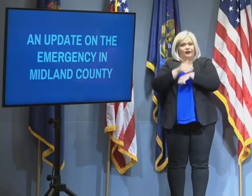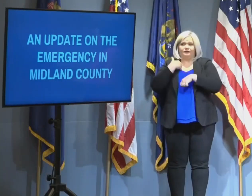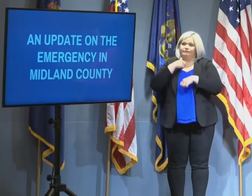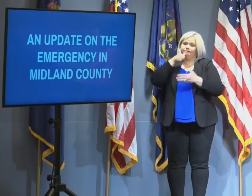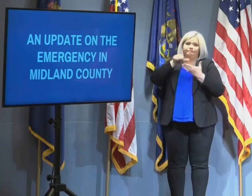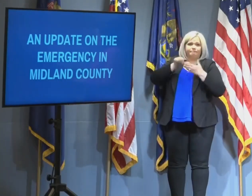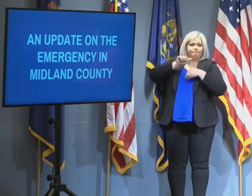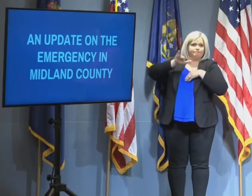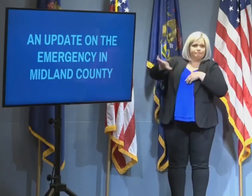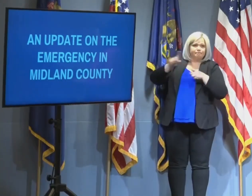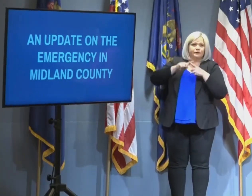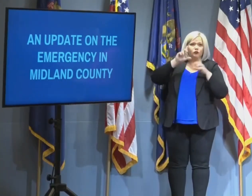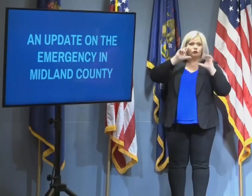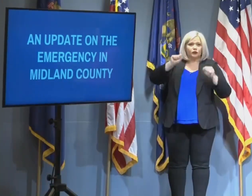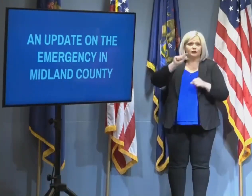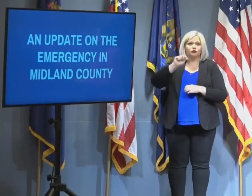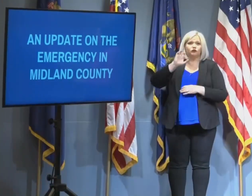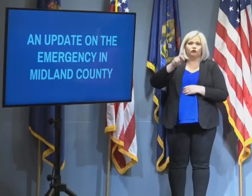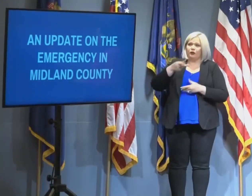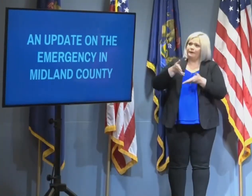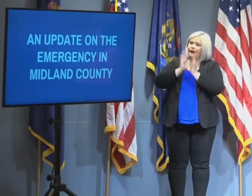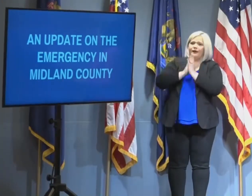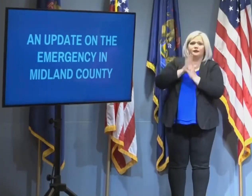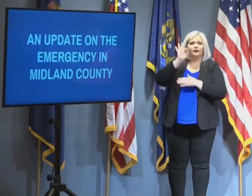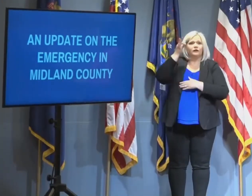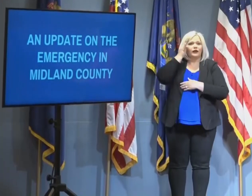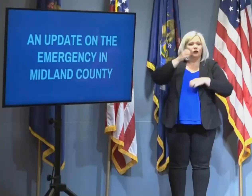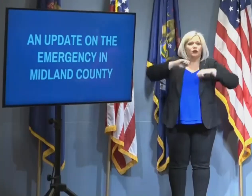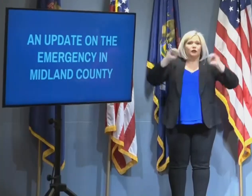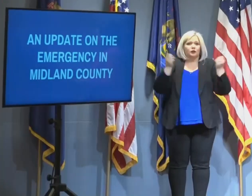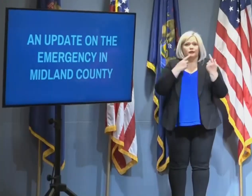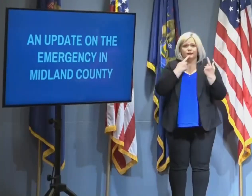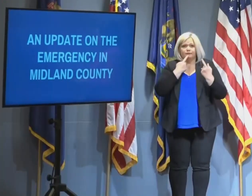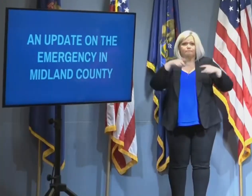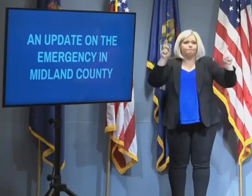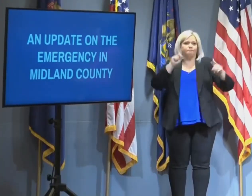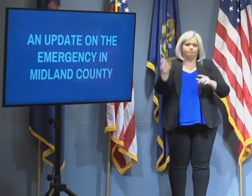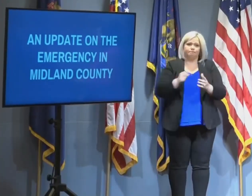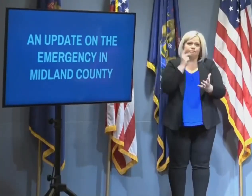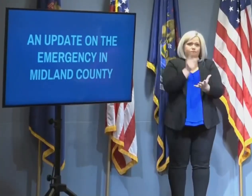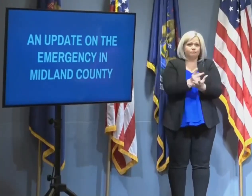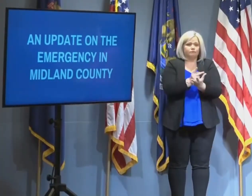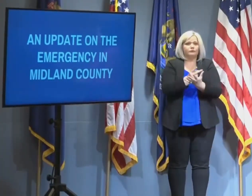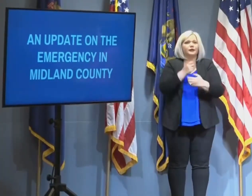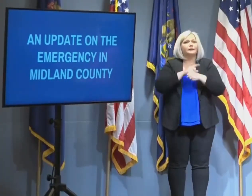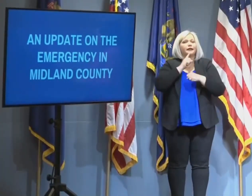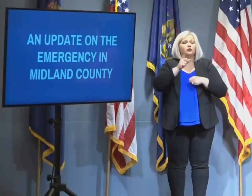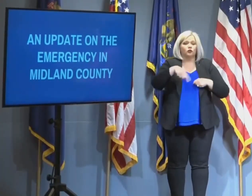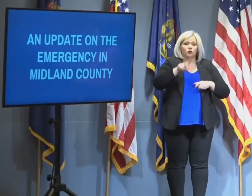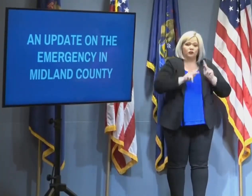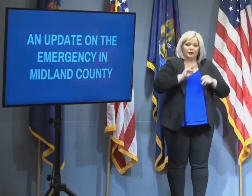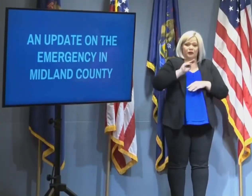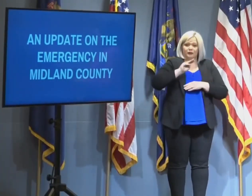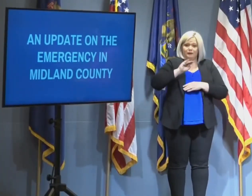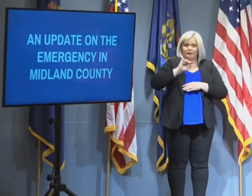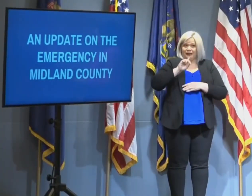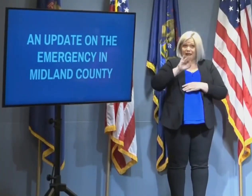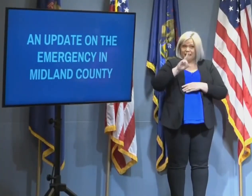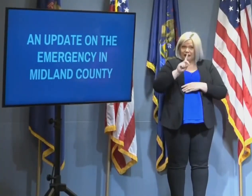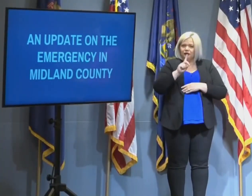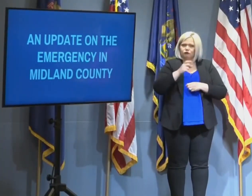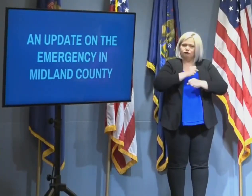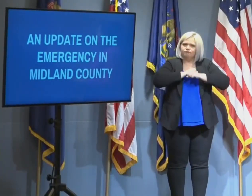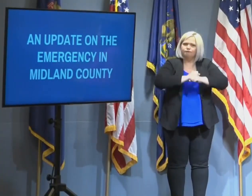President Trump requesting a federal emergency declaration to ensure that we have the support we need to protect Midland area residents.